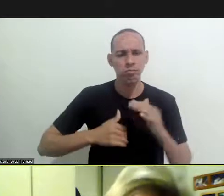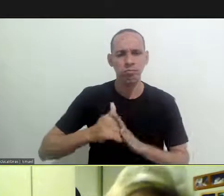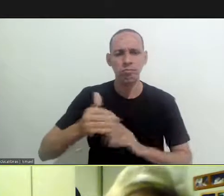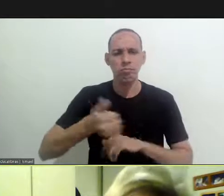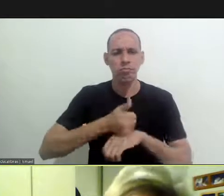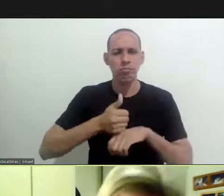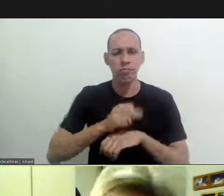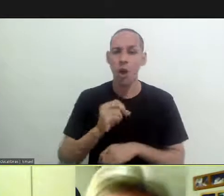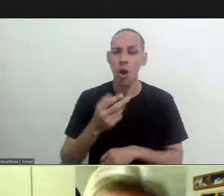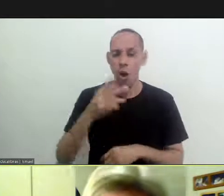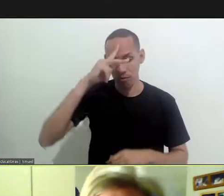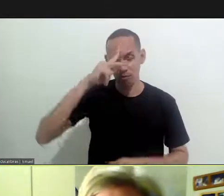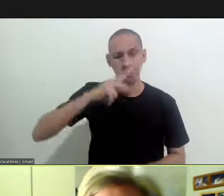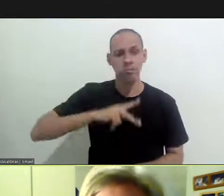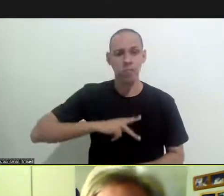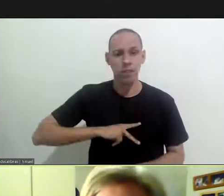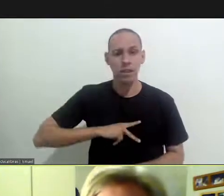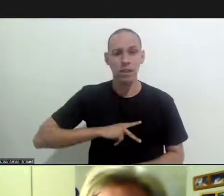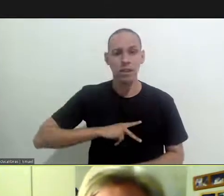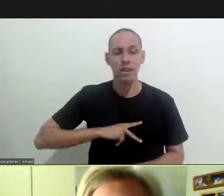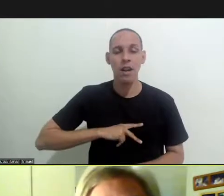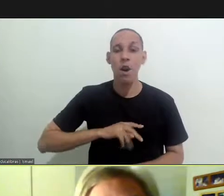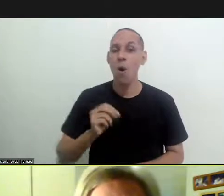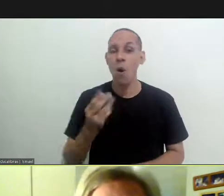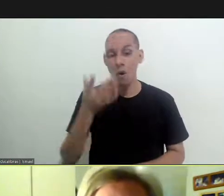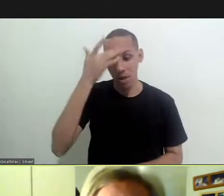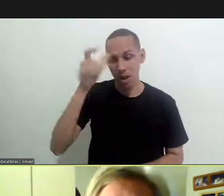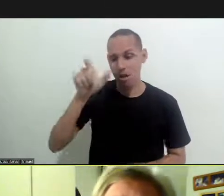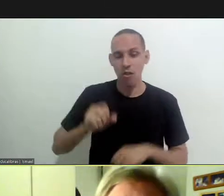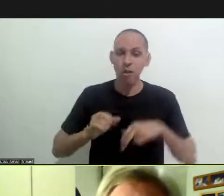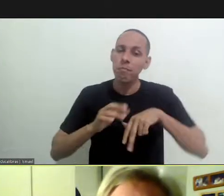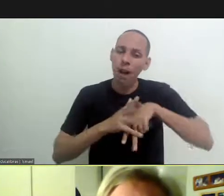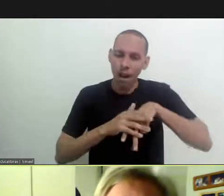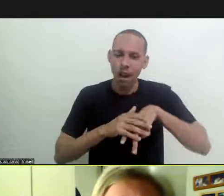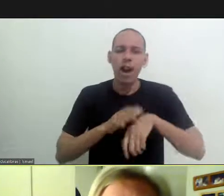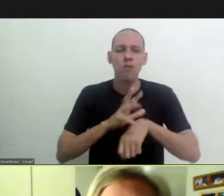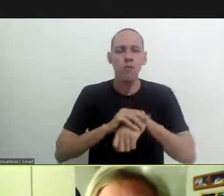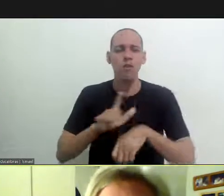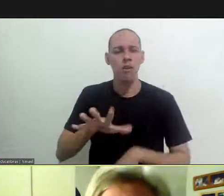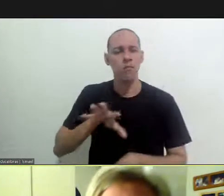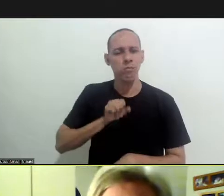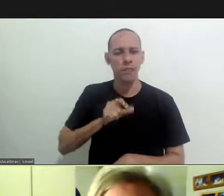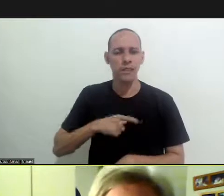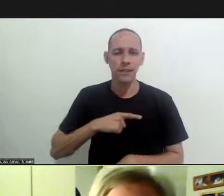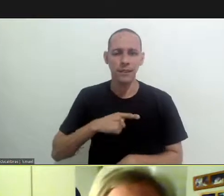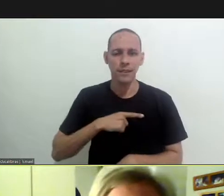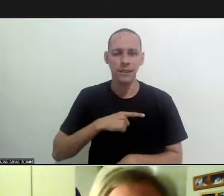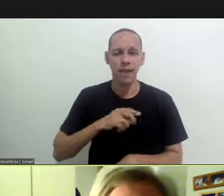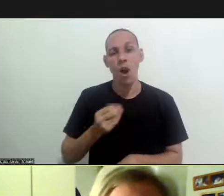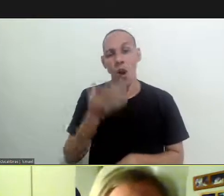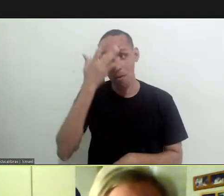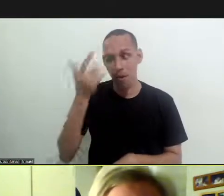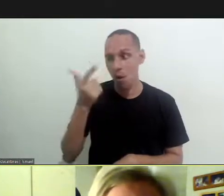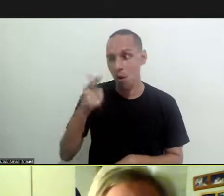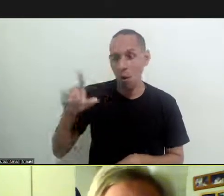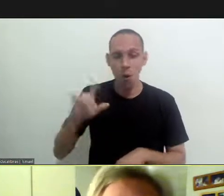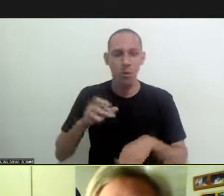professionals be it as people with chagas disease be it as people in this network